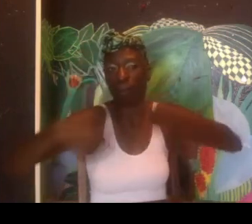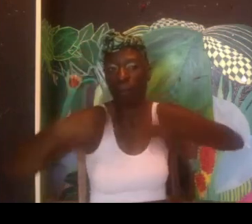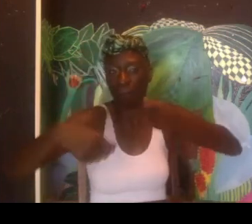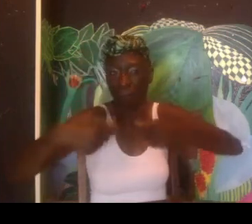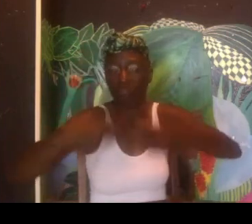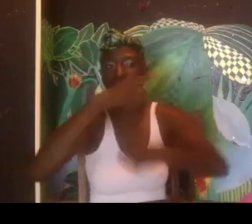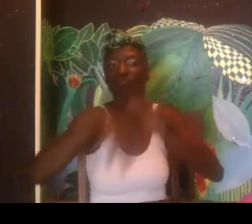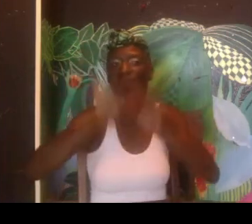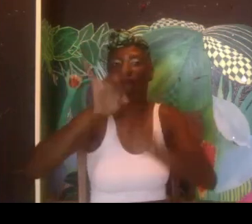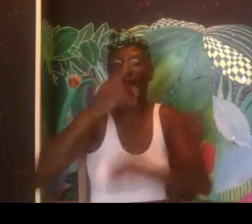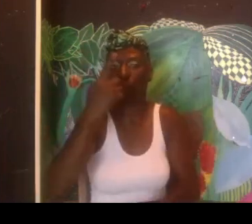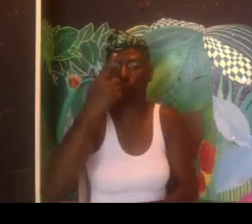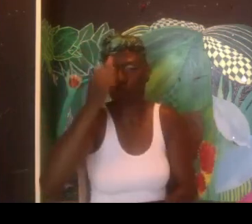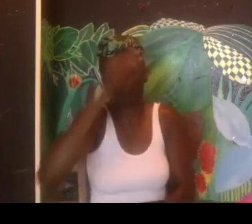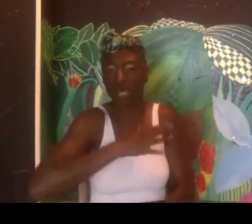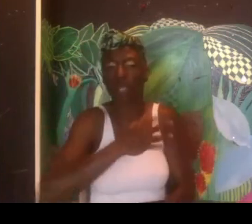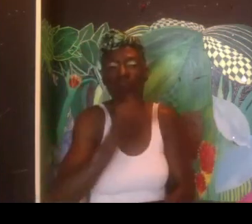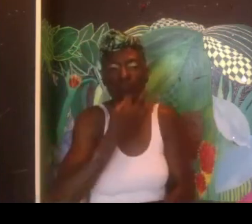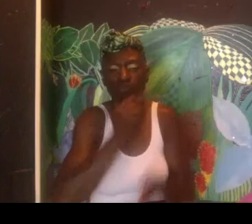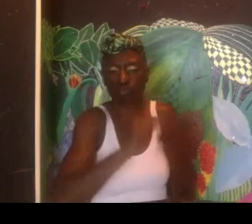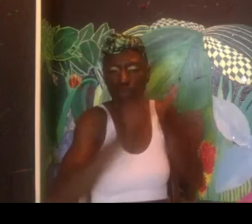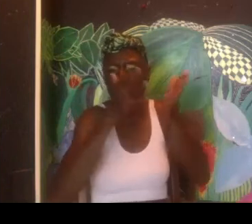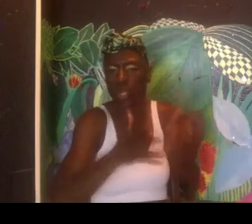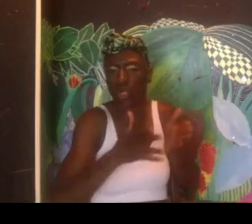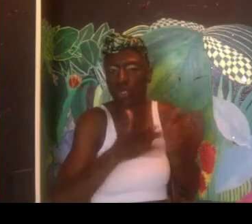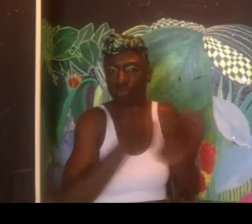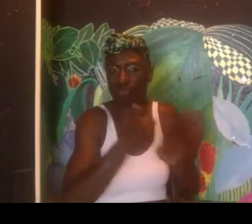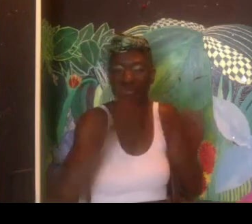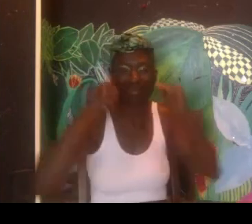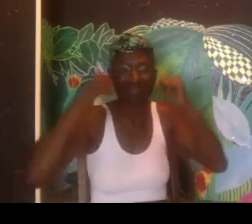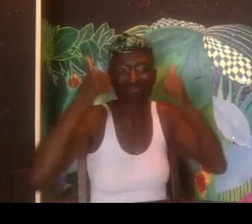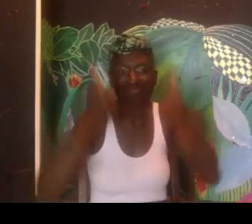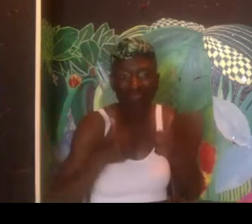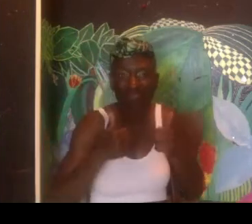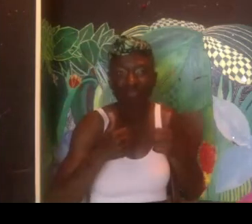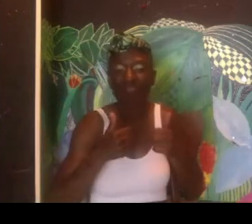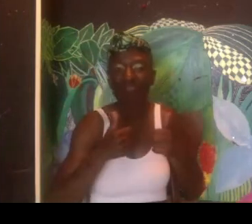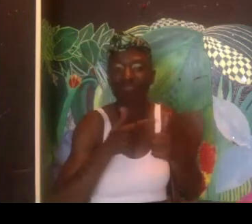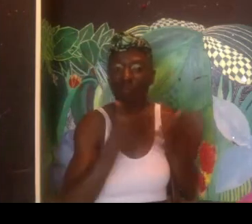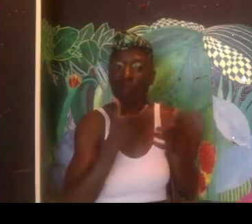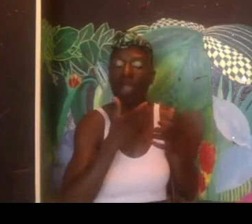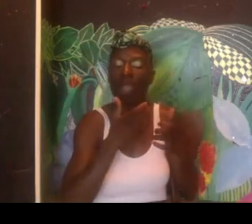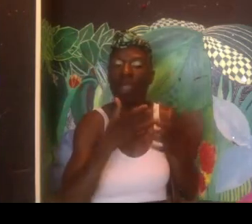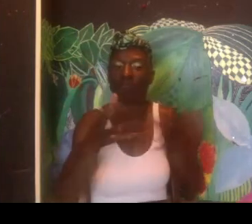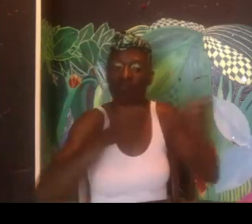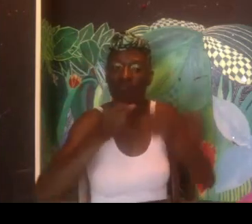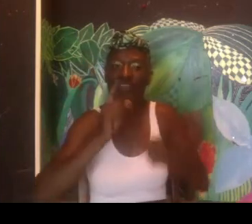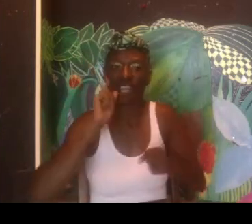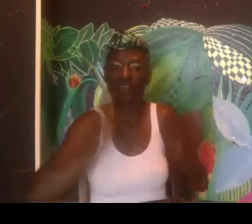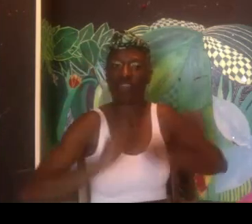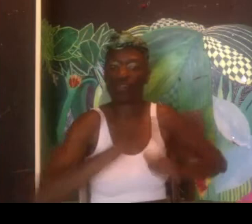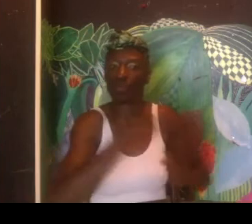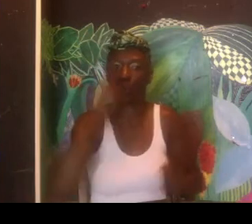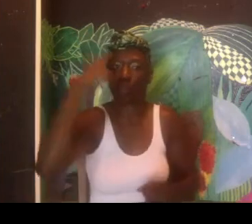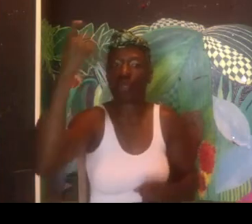in 2019 is when they found somebody who was an amazing director, was a Deaf